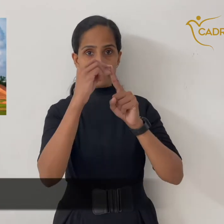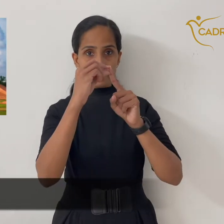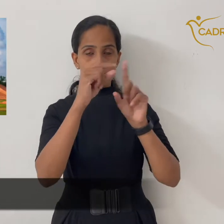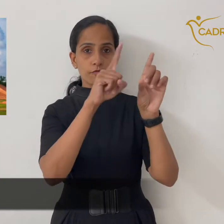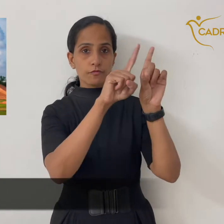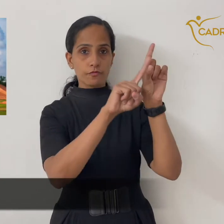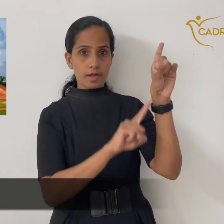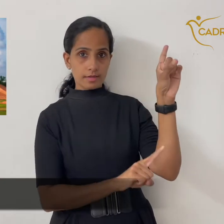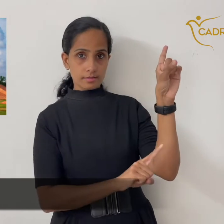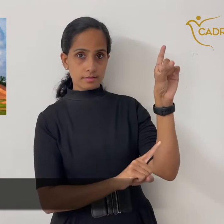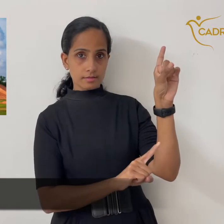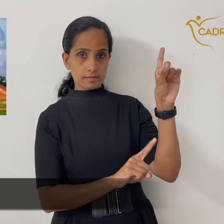Puducheri